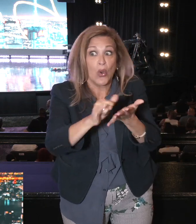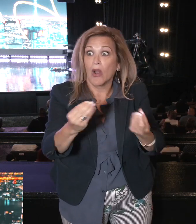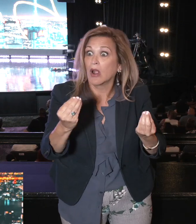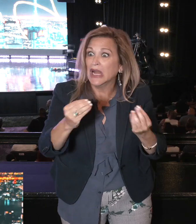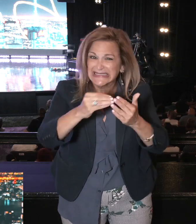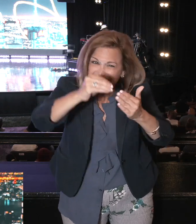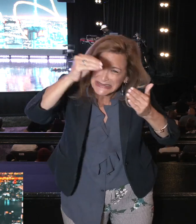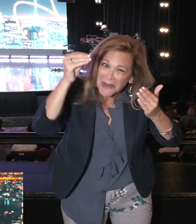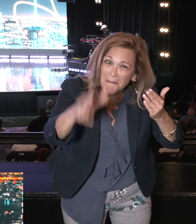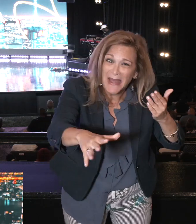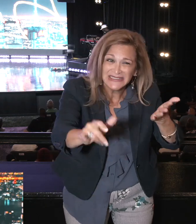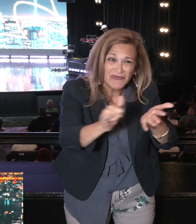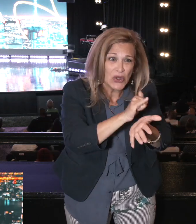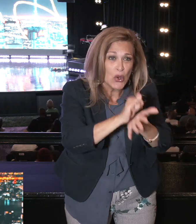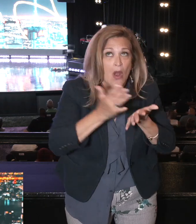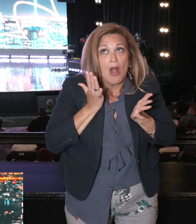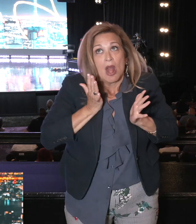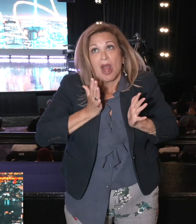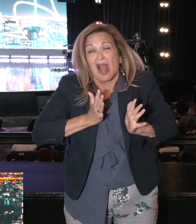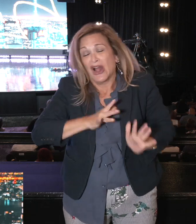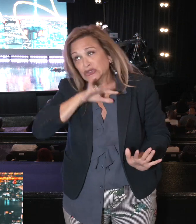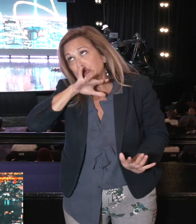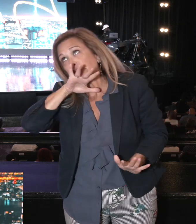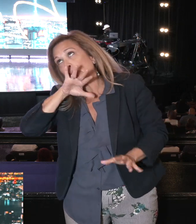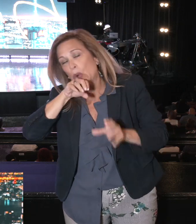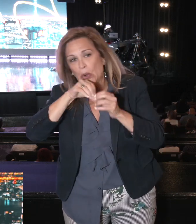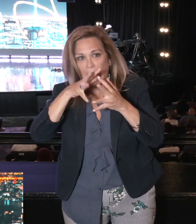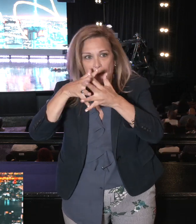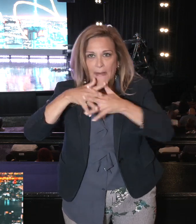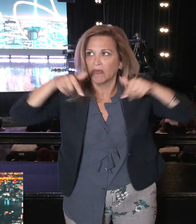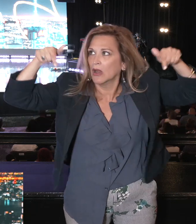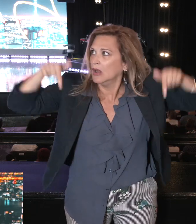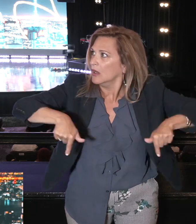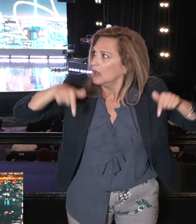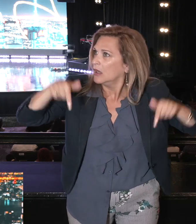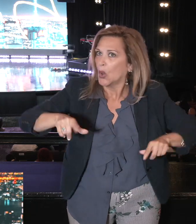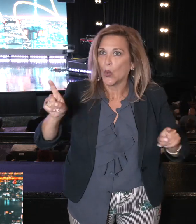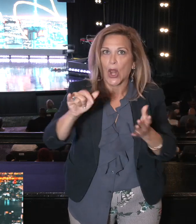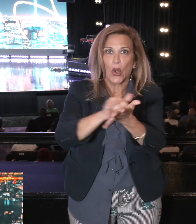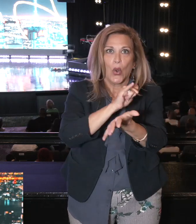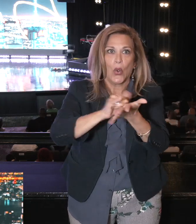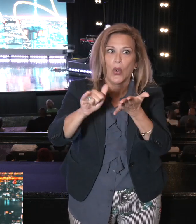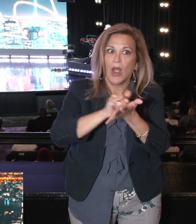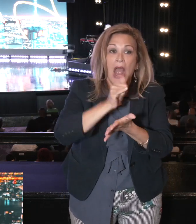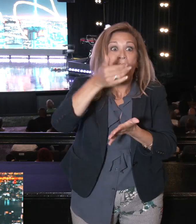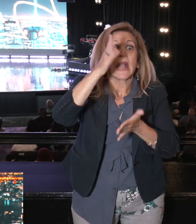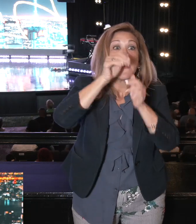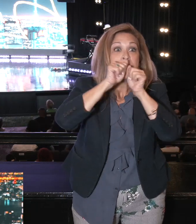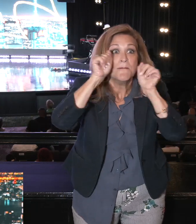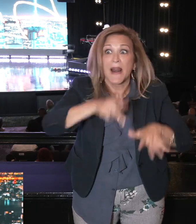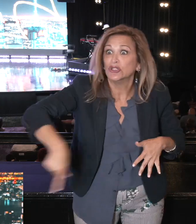most expensive, the most crowded, the most dirtiest city in America. God bless all of you that remained.